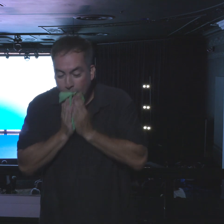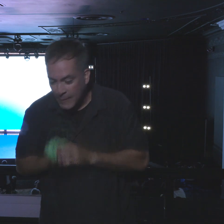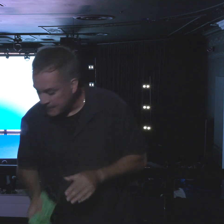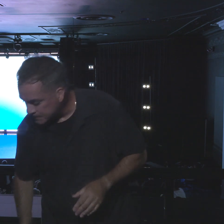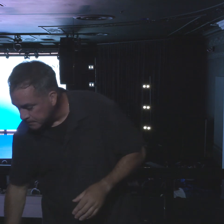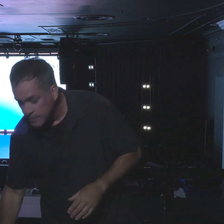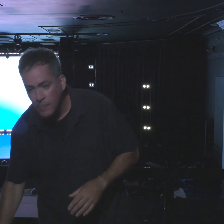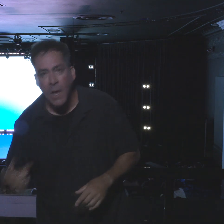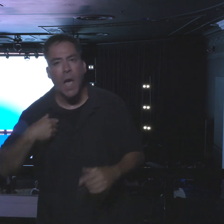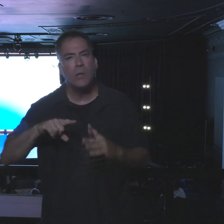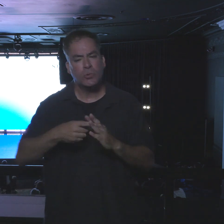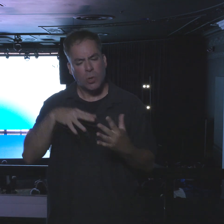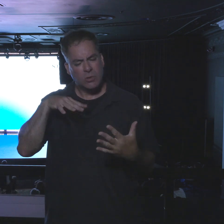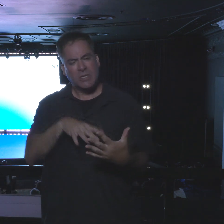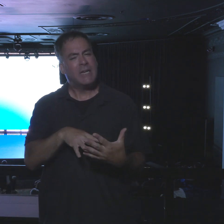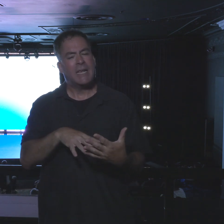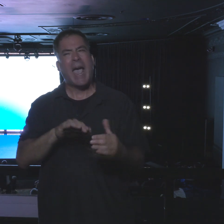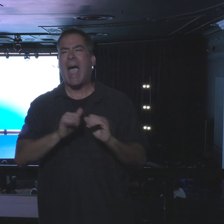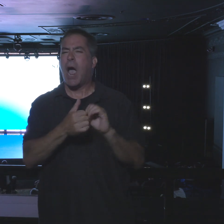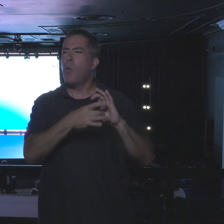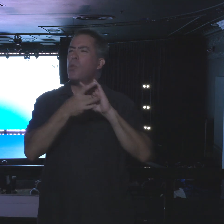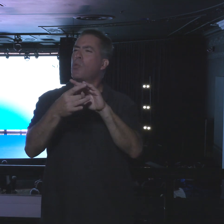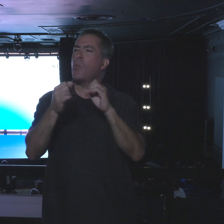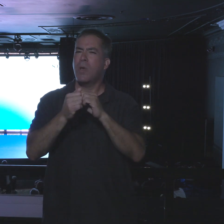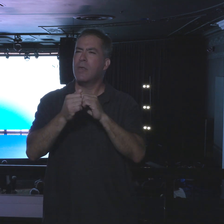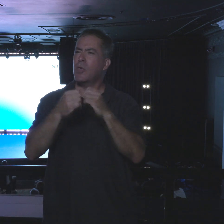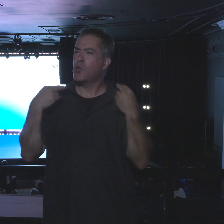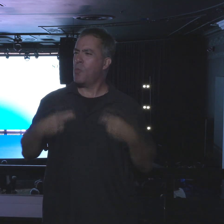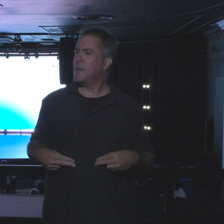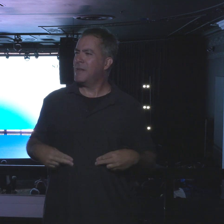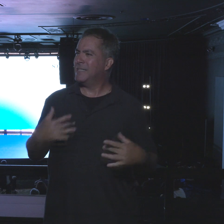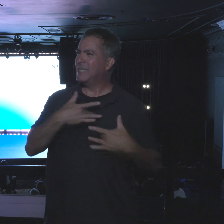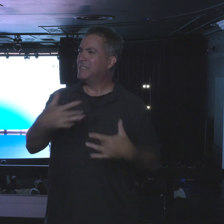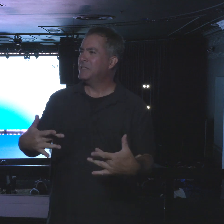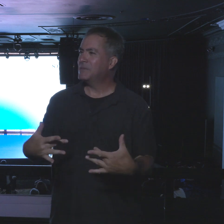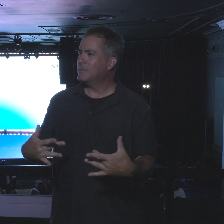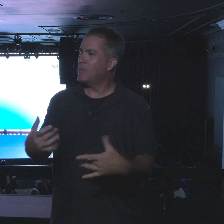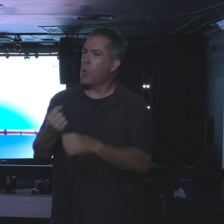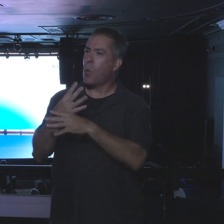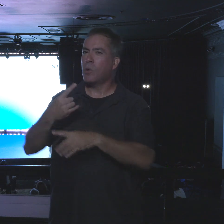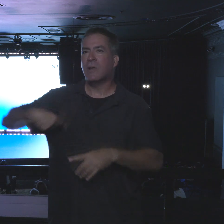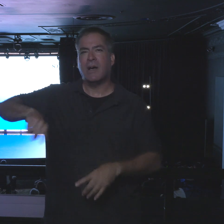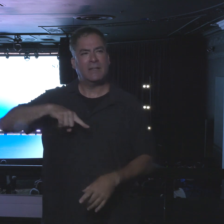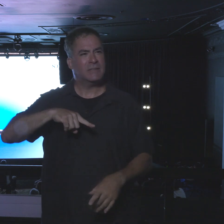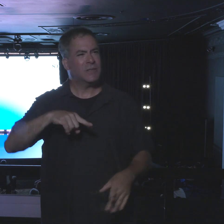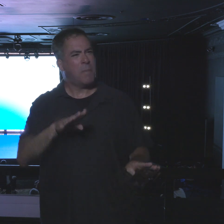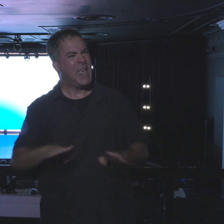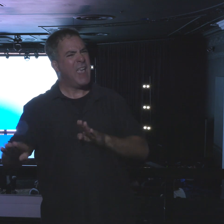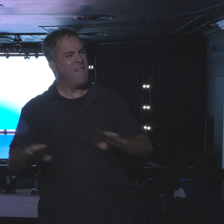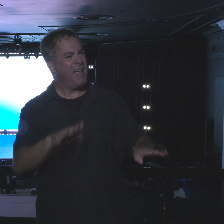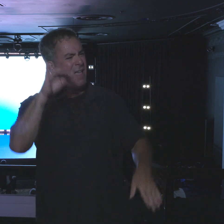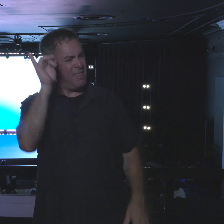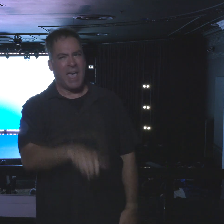in human nature that causes us to act like this.